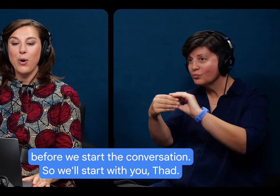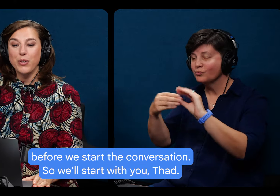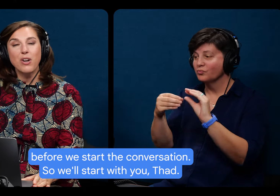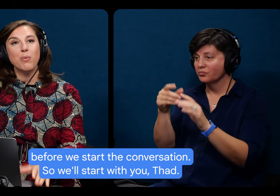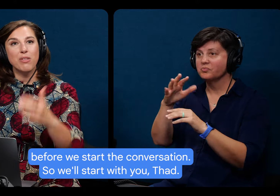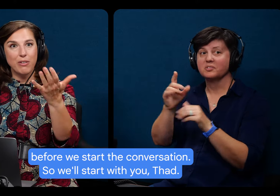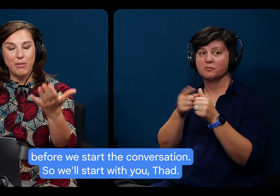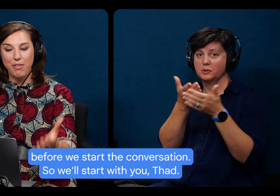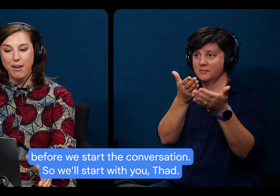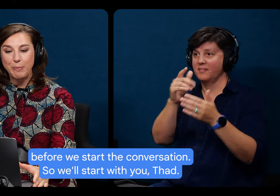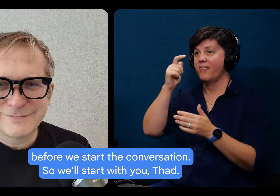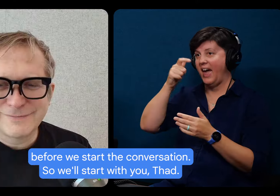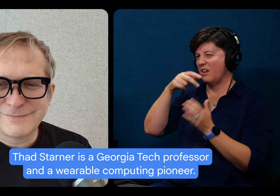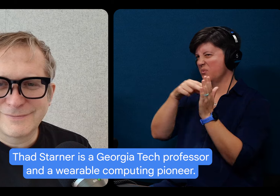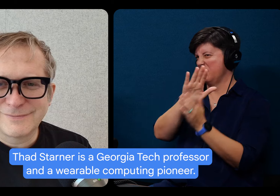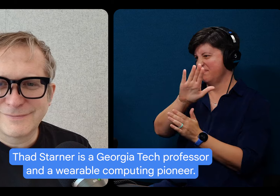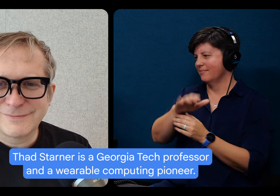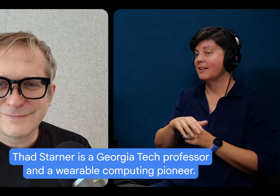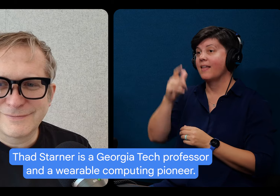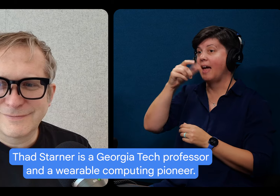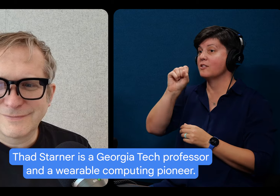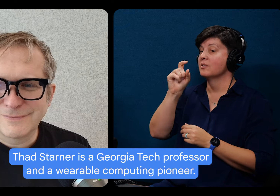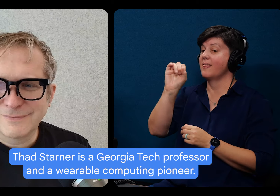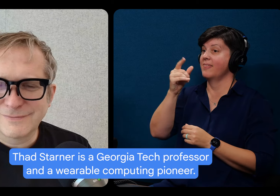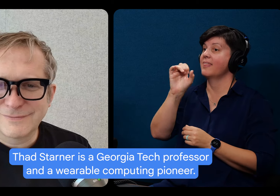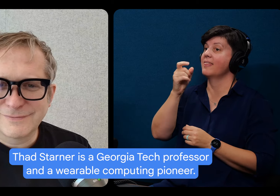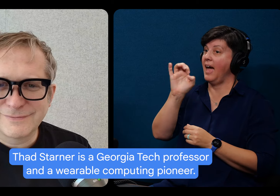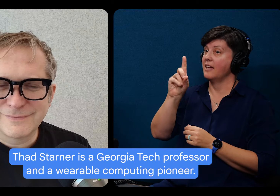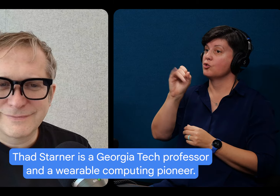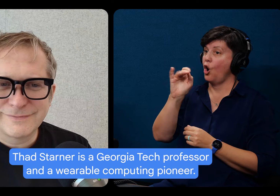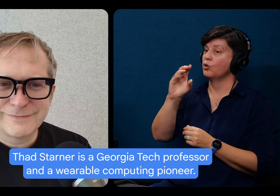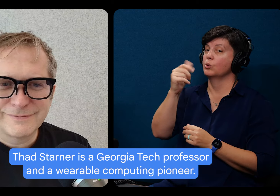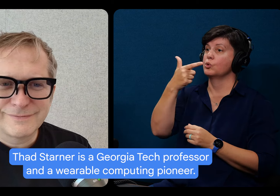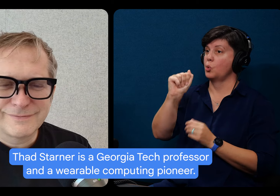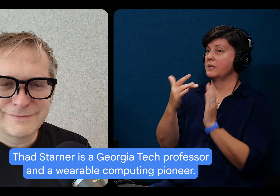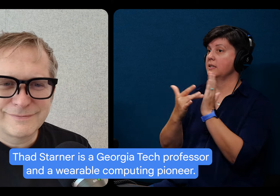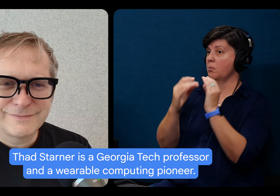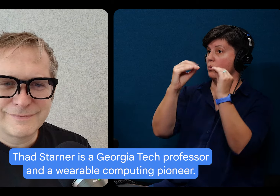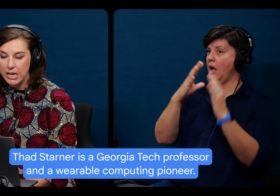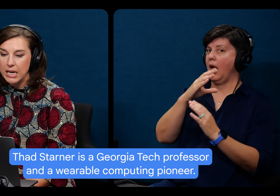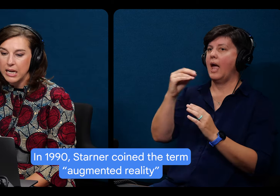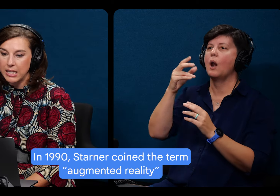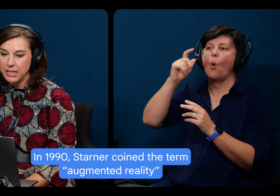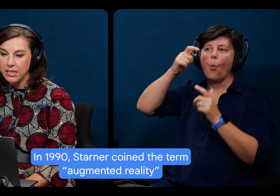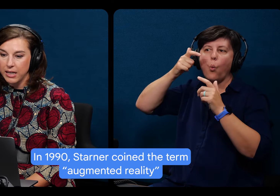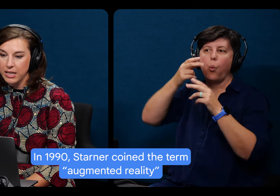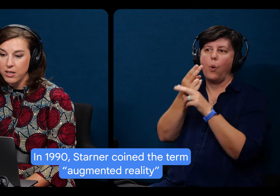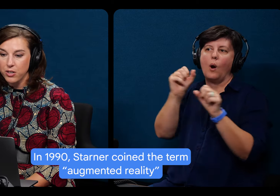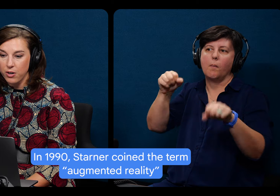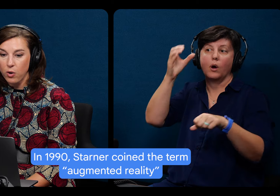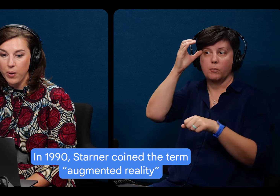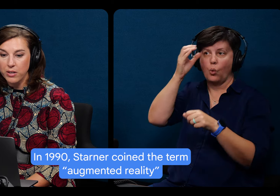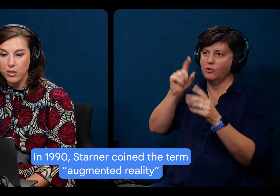we'll start with you, Thad. So Thad Starner is a Georgia Tech professor and a wearable computing pioneer. In 1990,